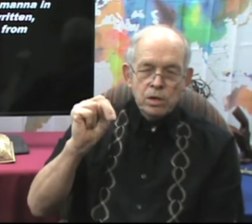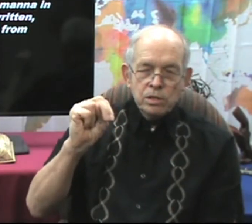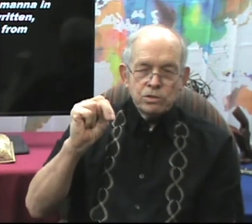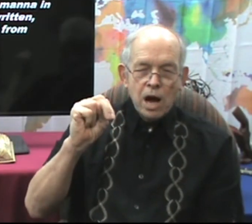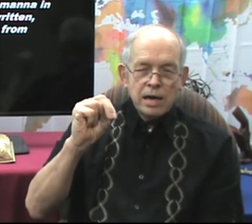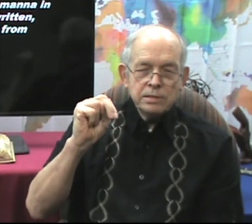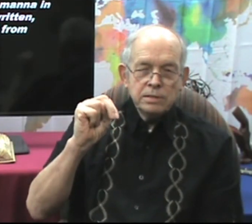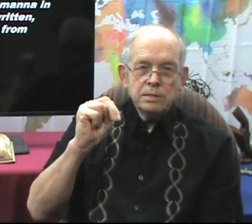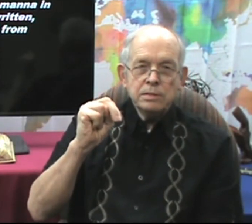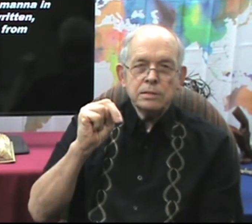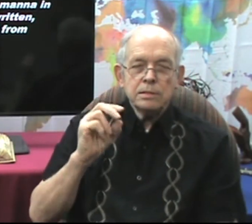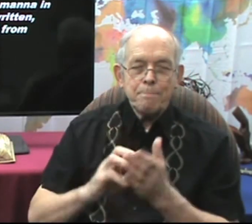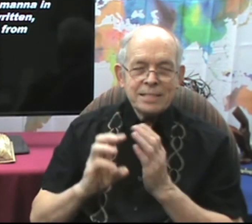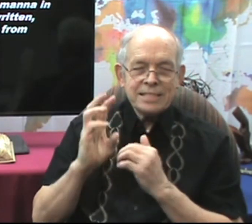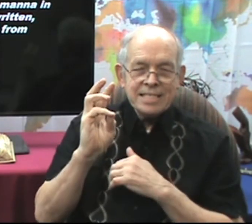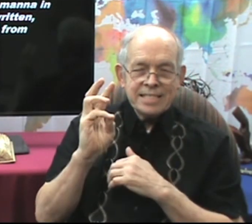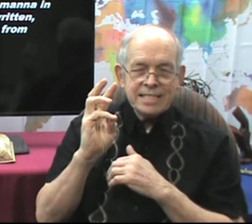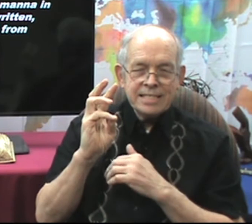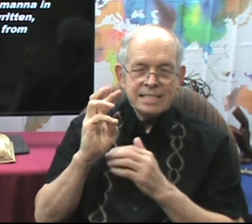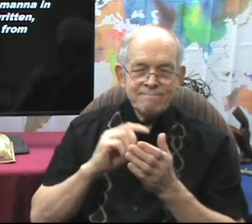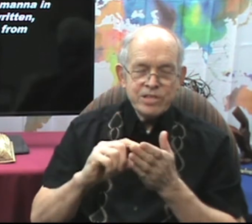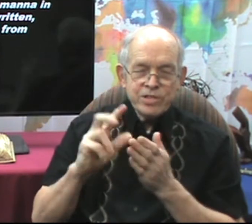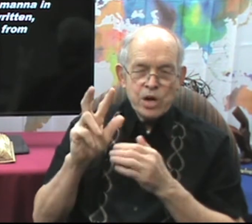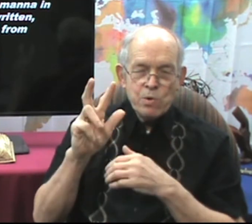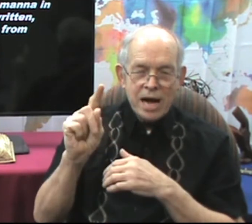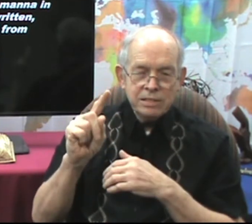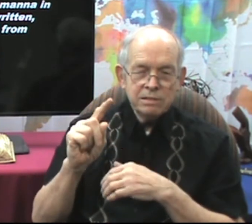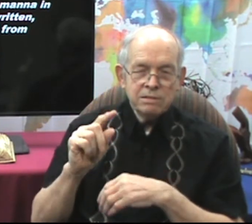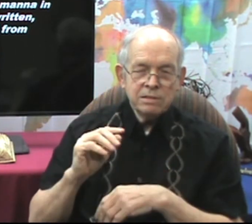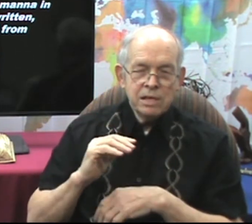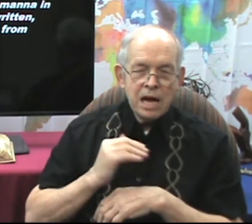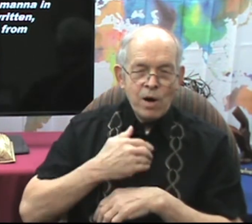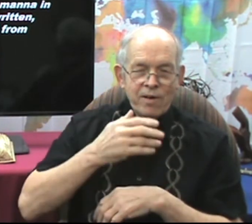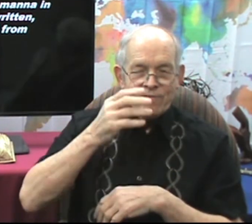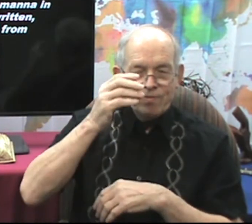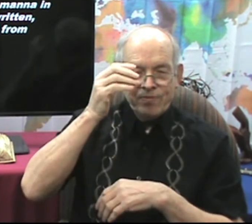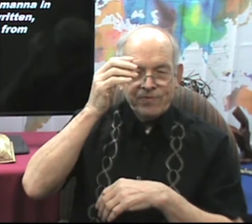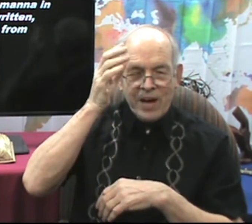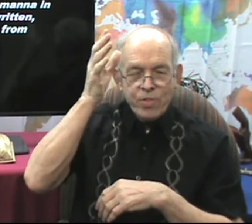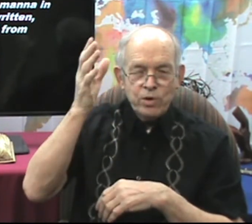John, to protect Mr. Ron, our father,